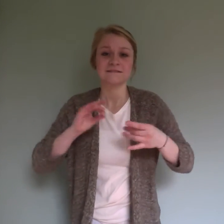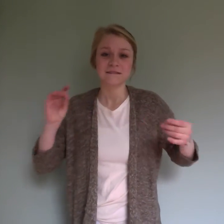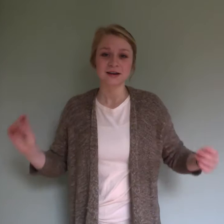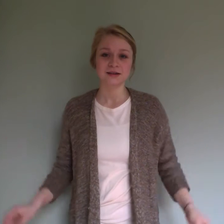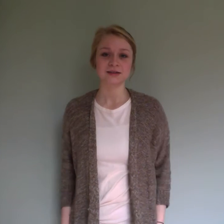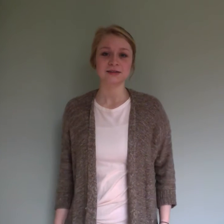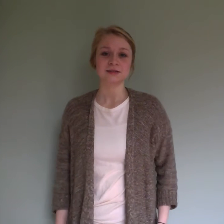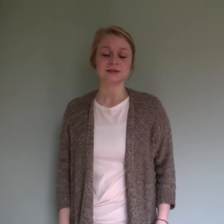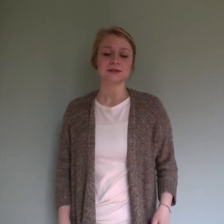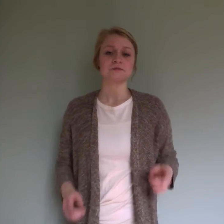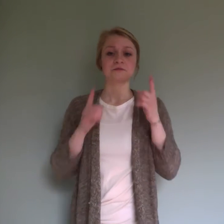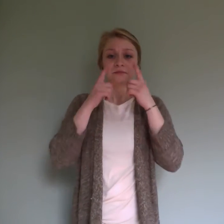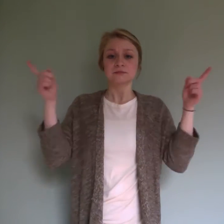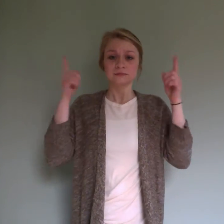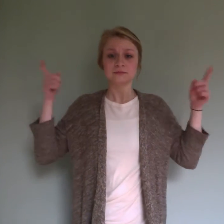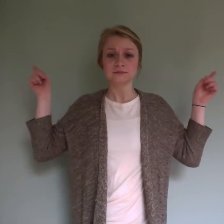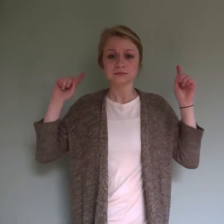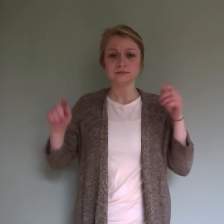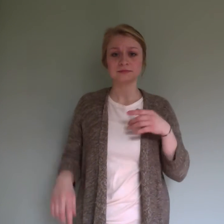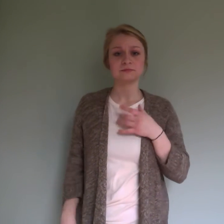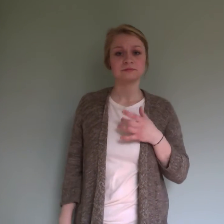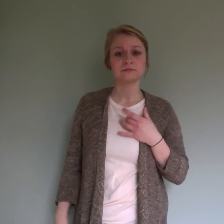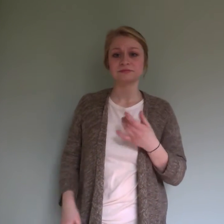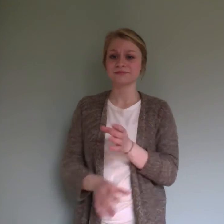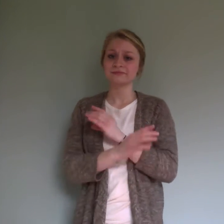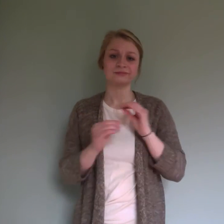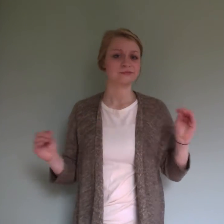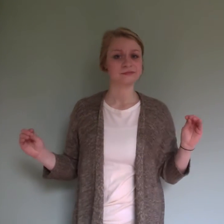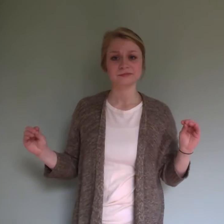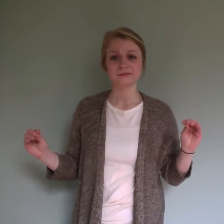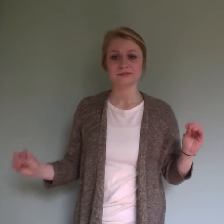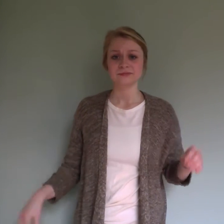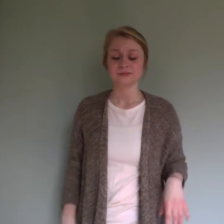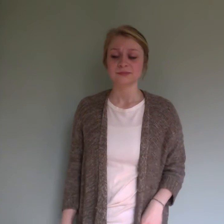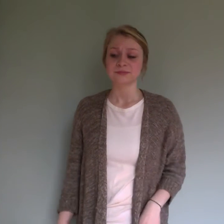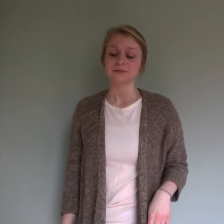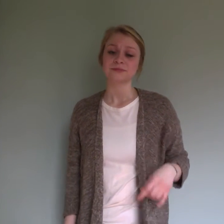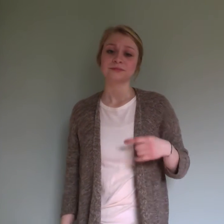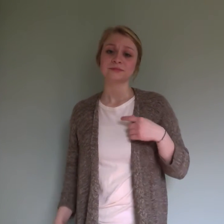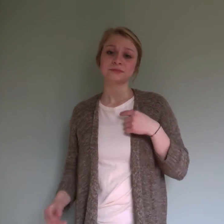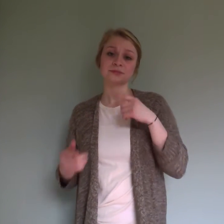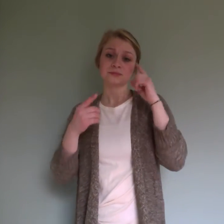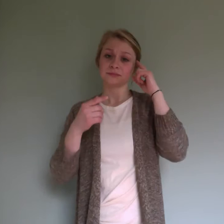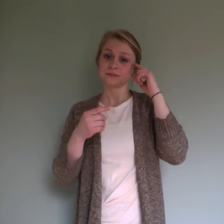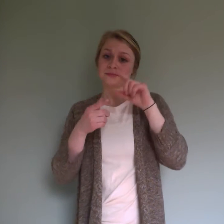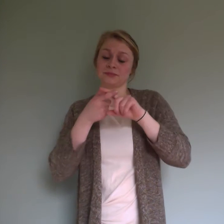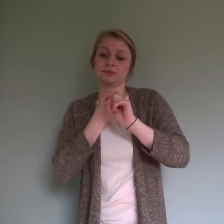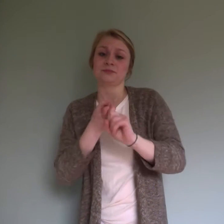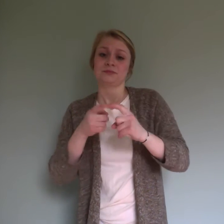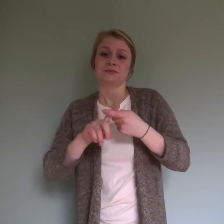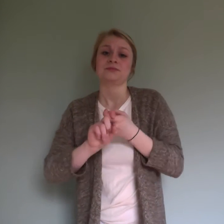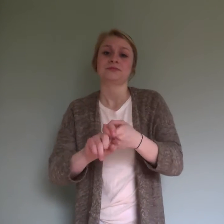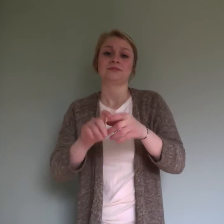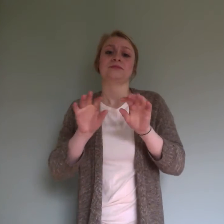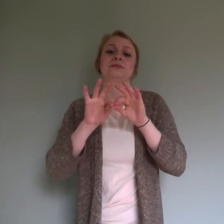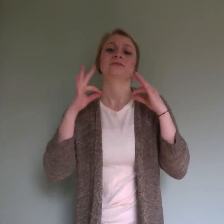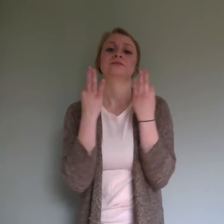stories Something about that glory just always seemed to bore me Cause only those I really love will ever